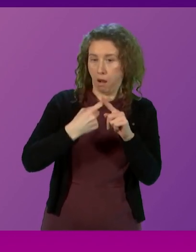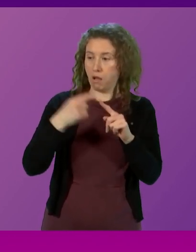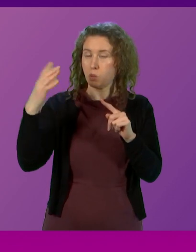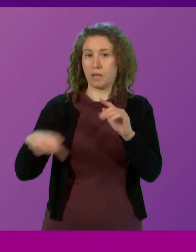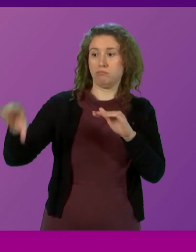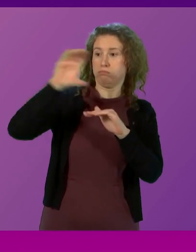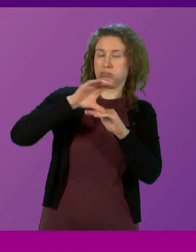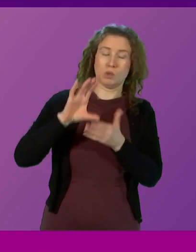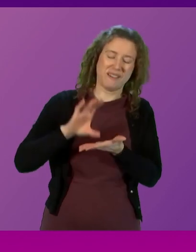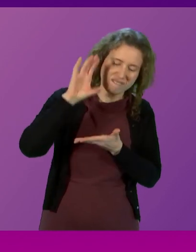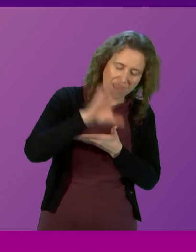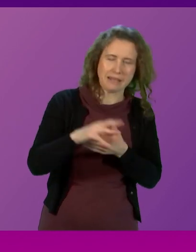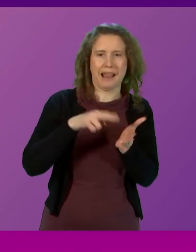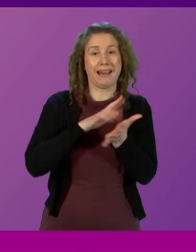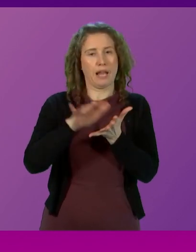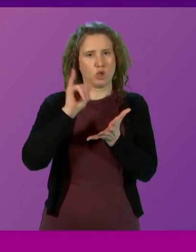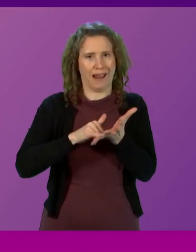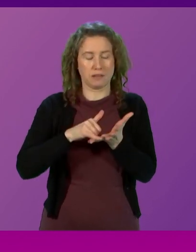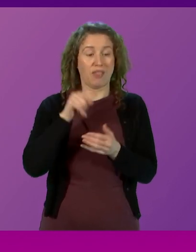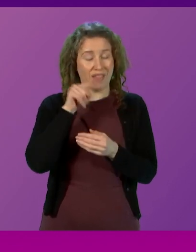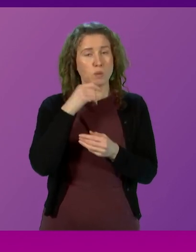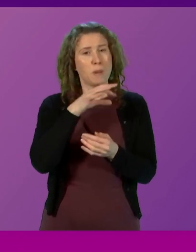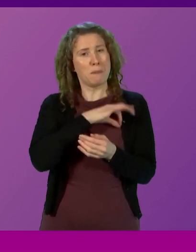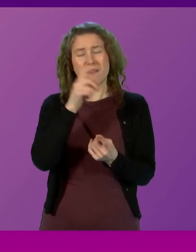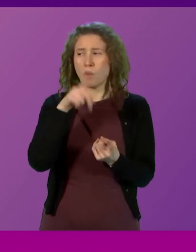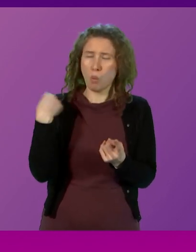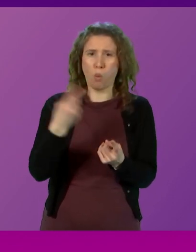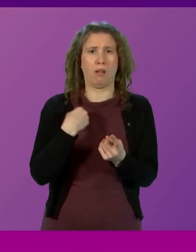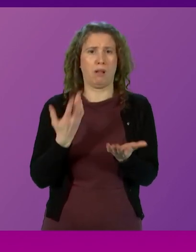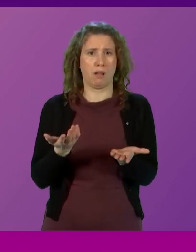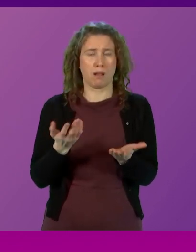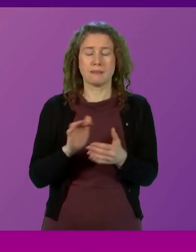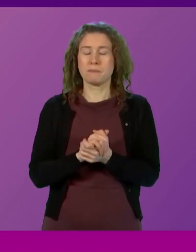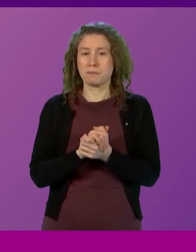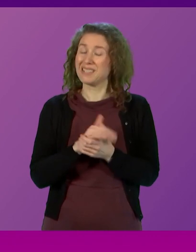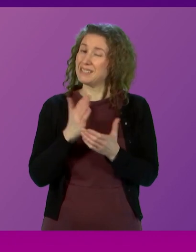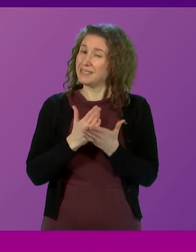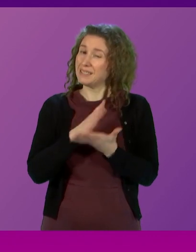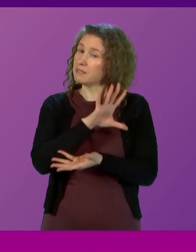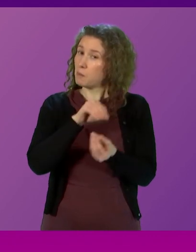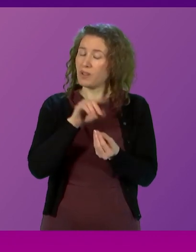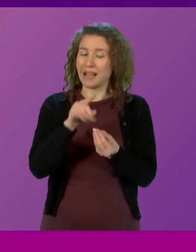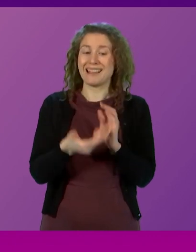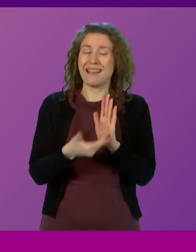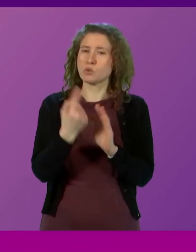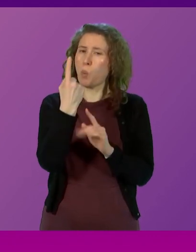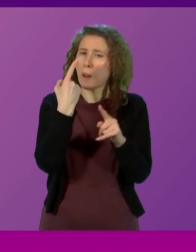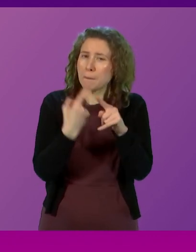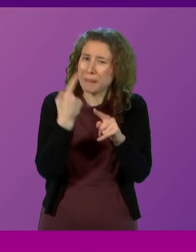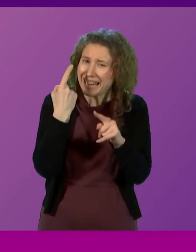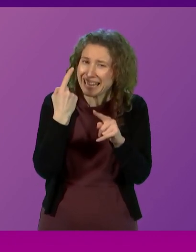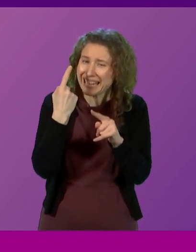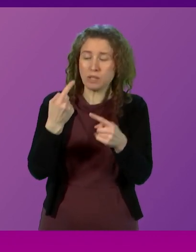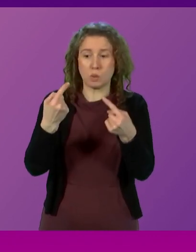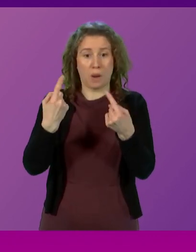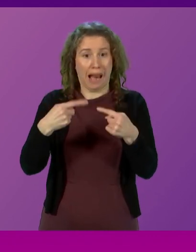Health Service and investment that will benefit us all. It is, in short, an extra penny to enable